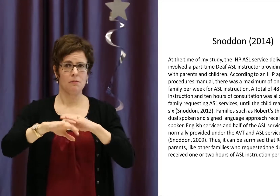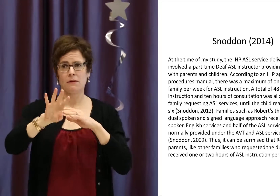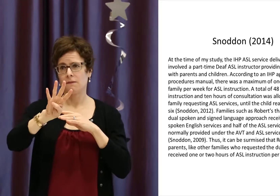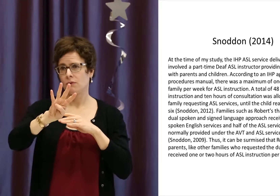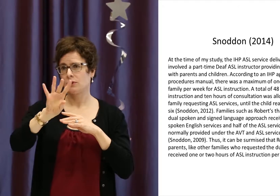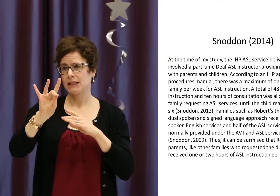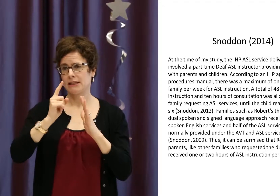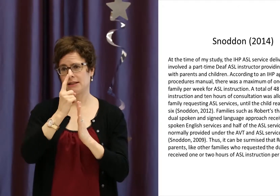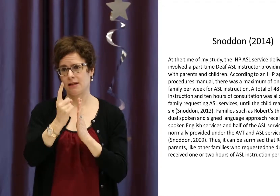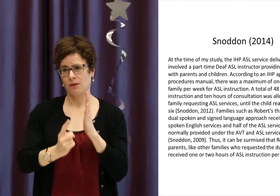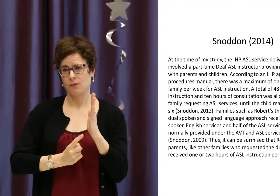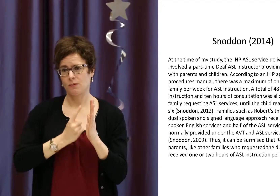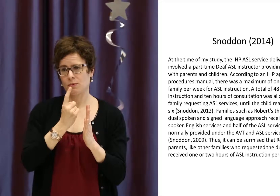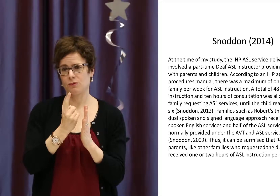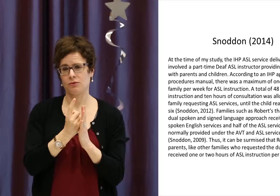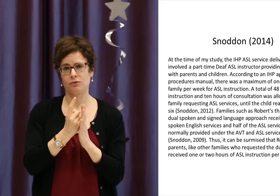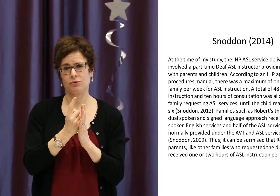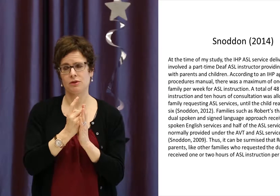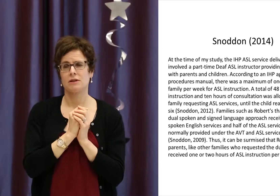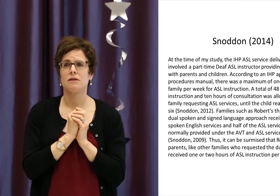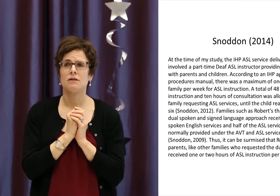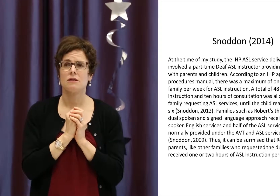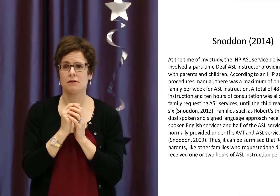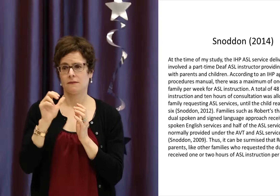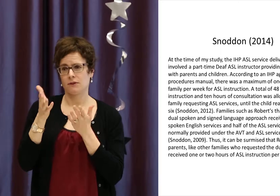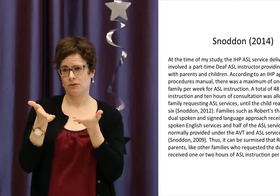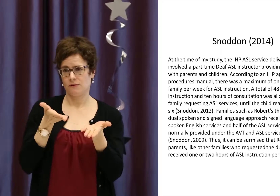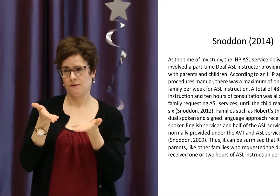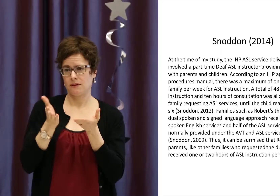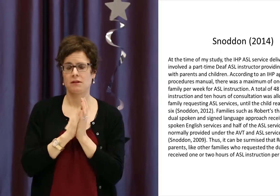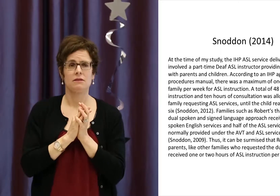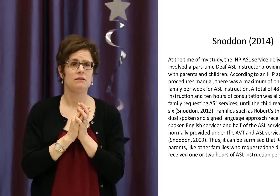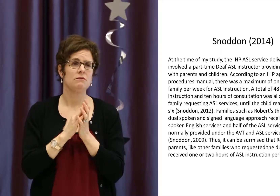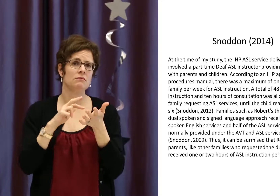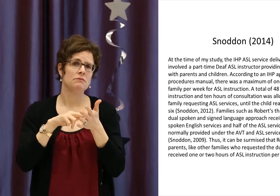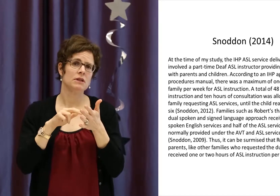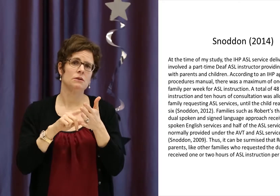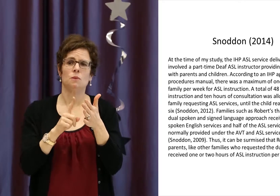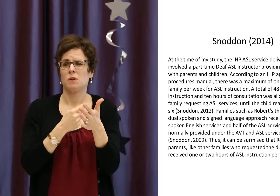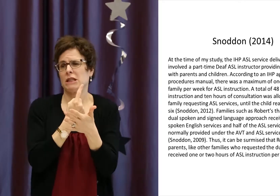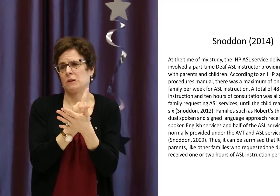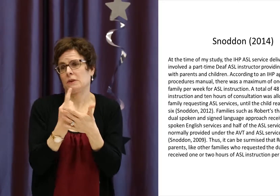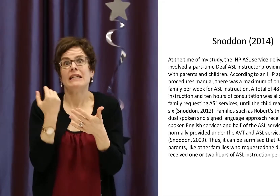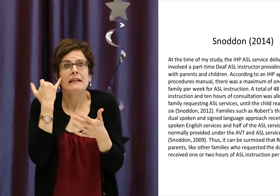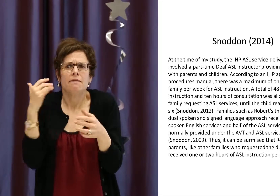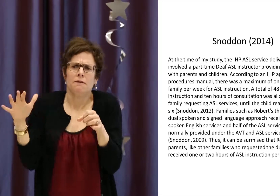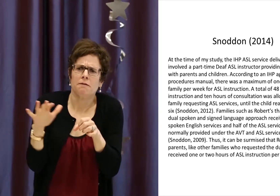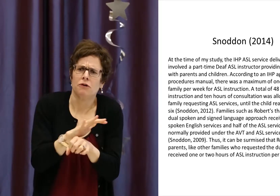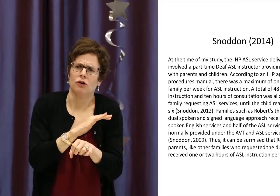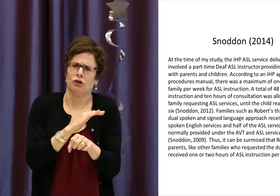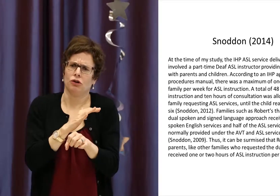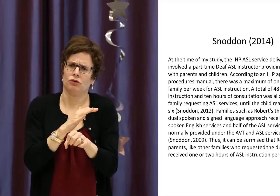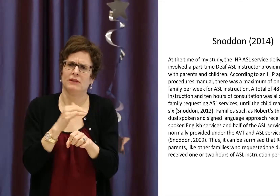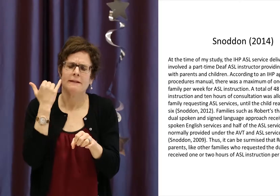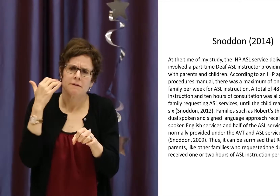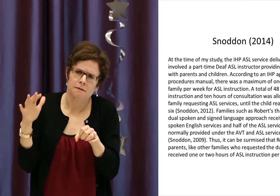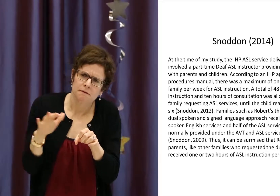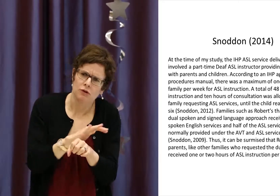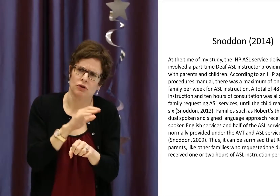So, within a one-year period, parents are allowed to receive 48 hours of ASL services. And this is